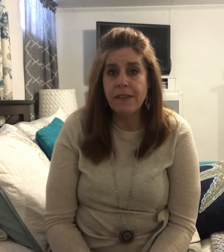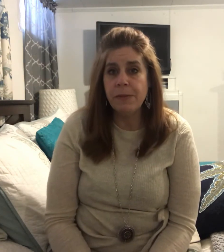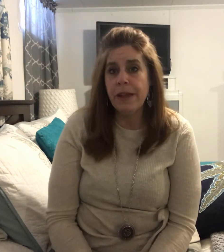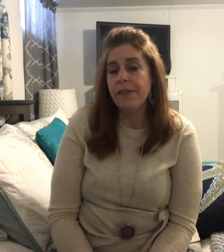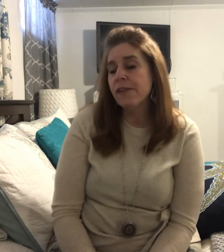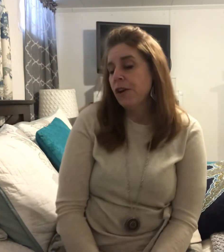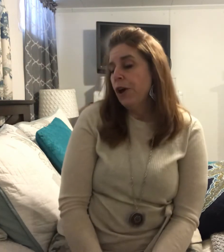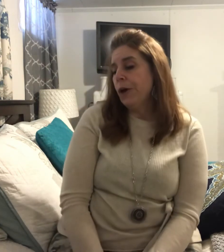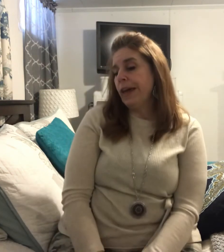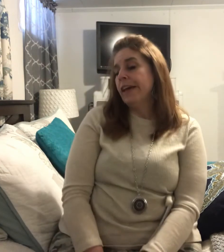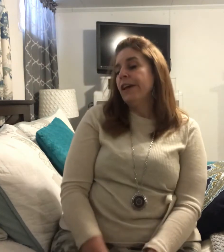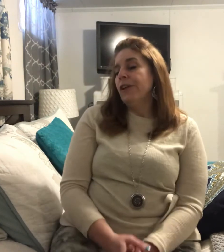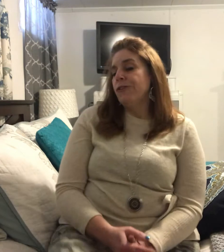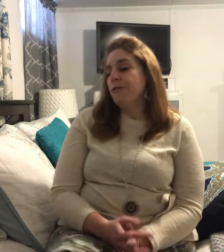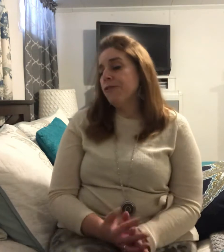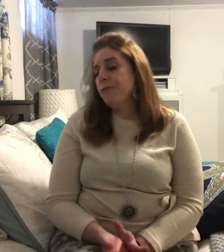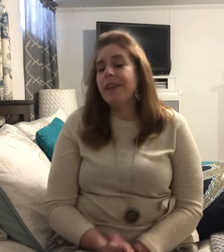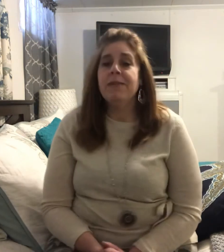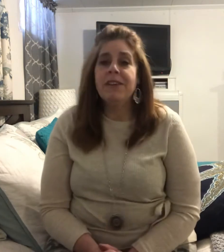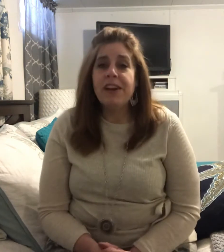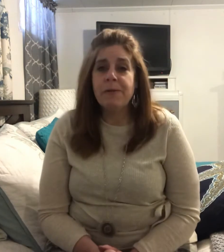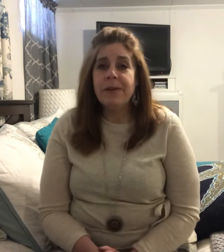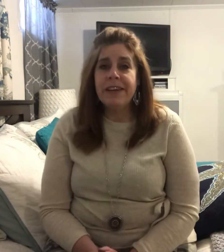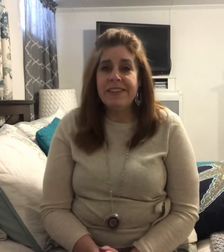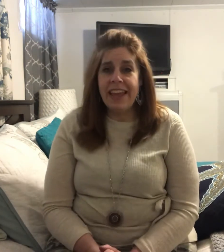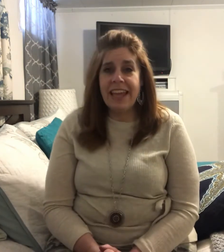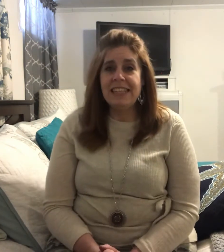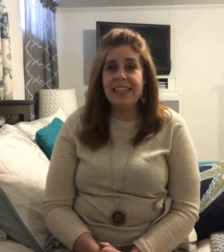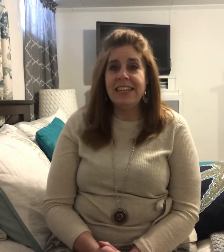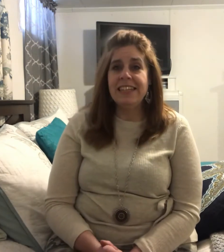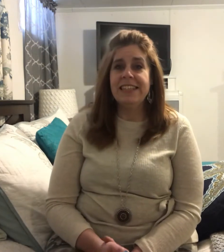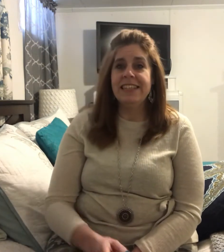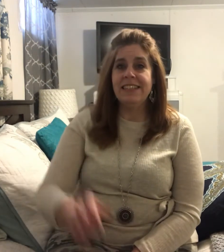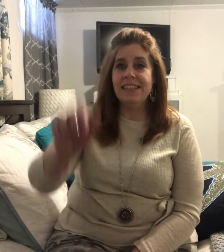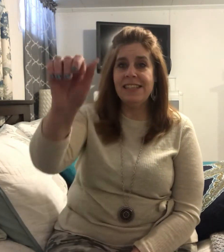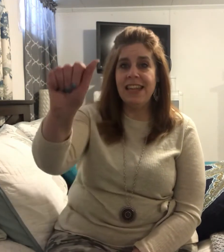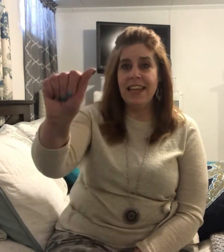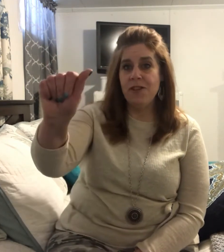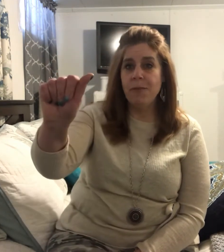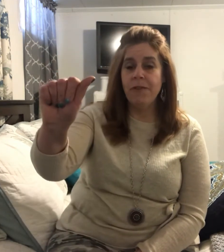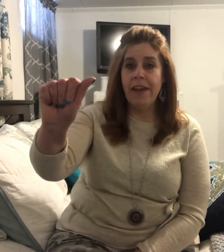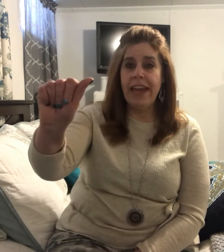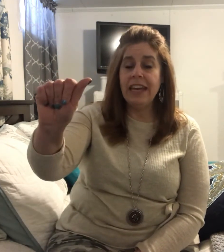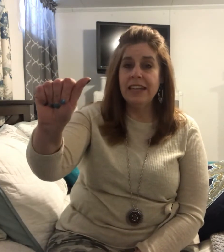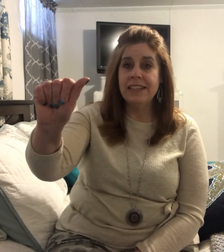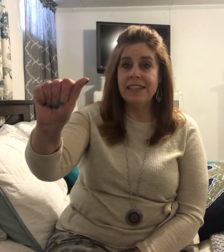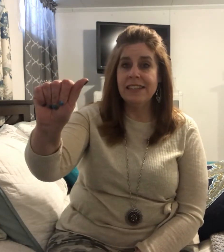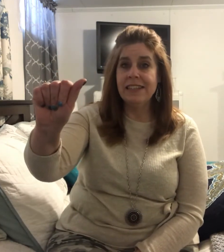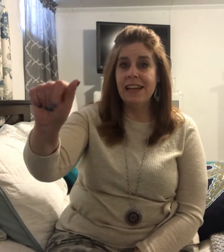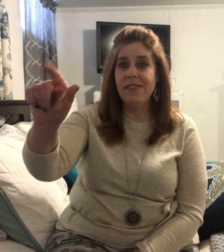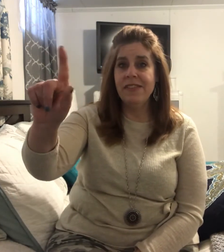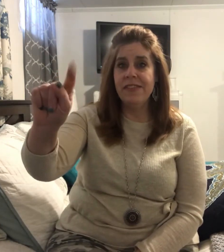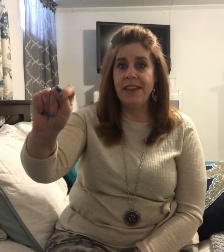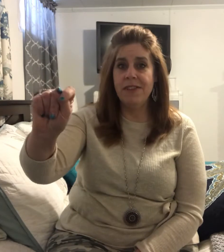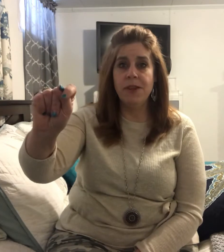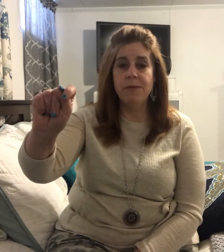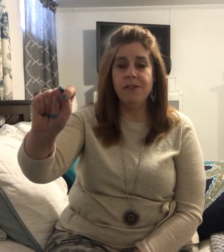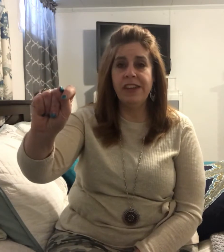these blends. Okay so the first blend I want to talk about is AT. So this is the handshape for A and this is the handshape for T.